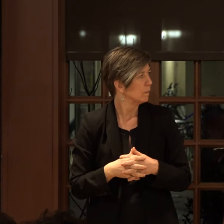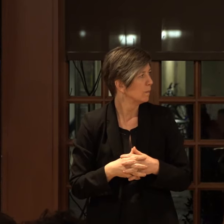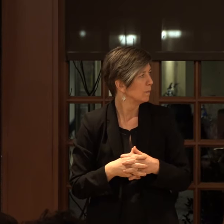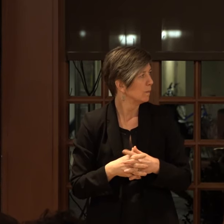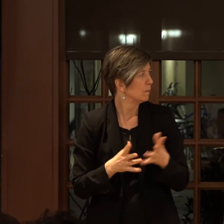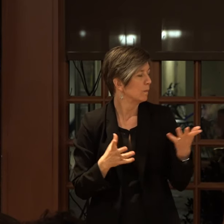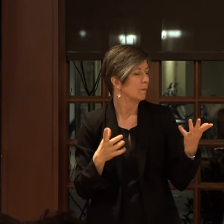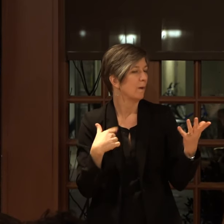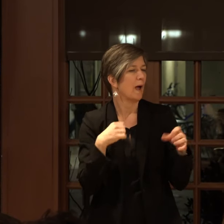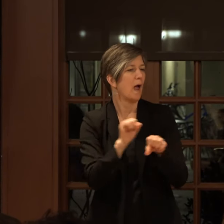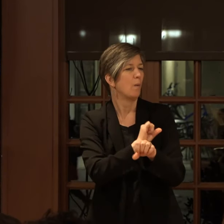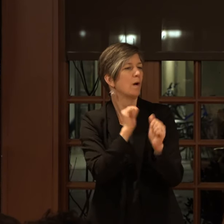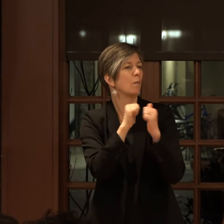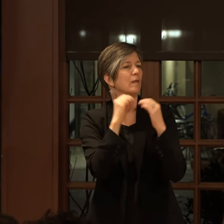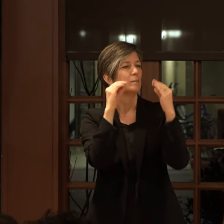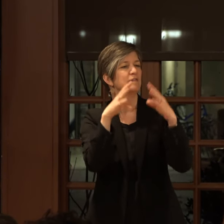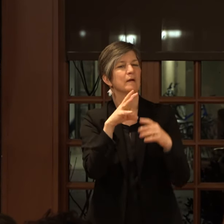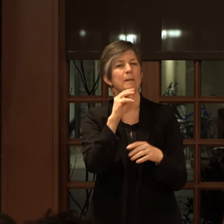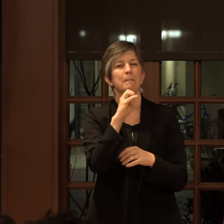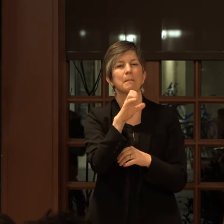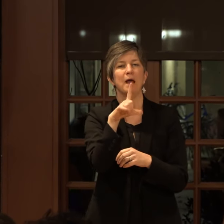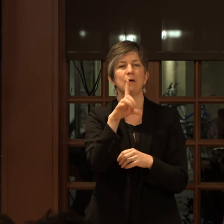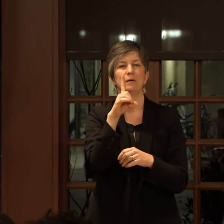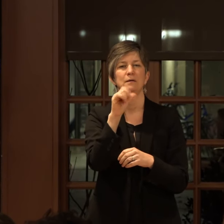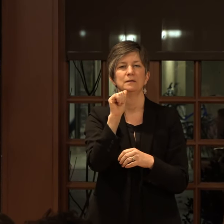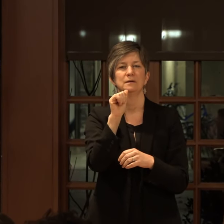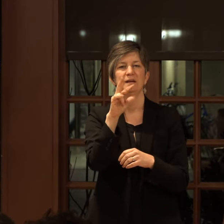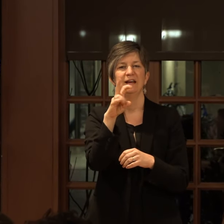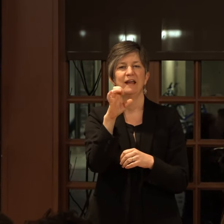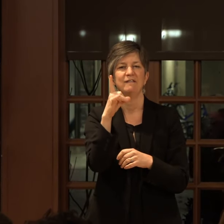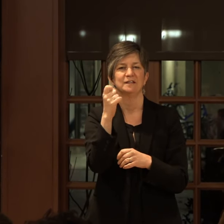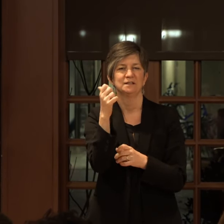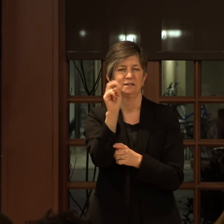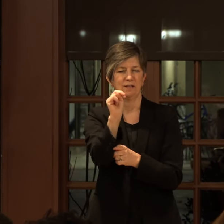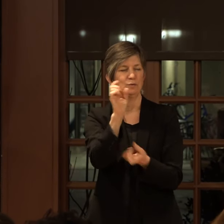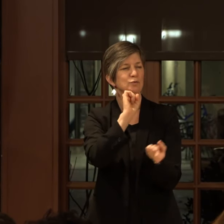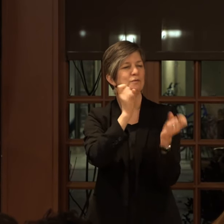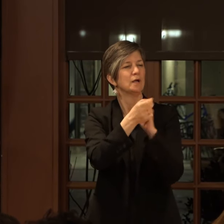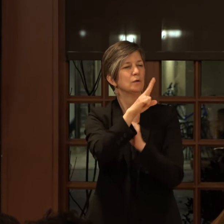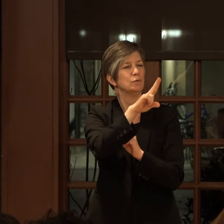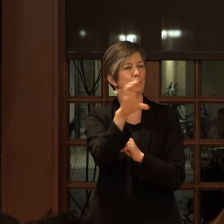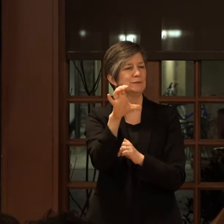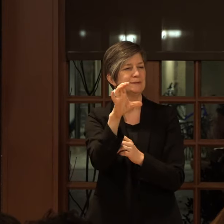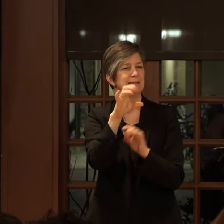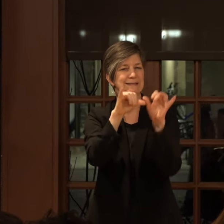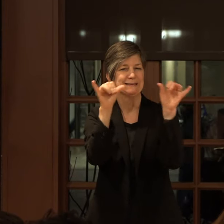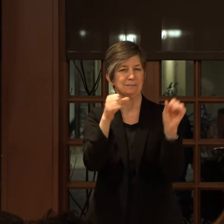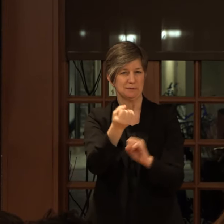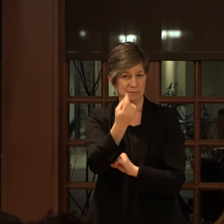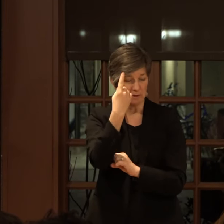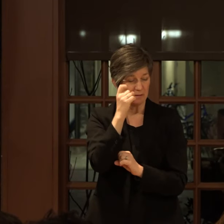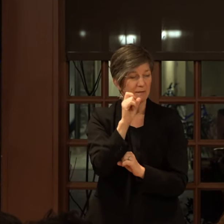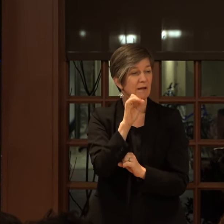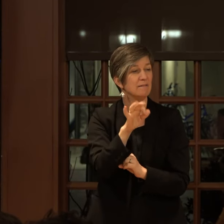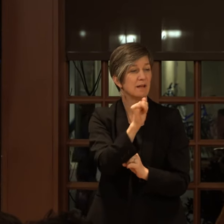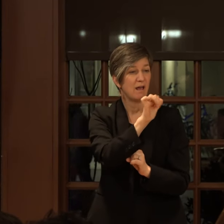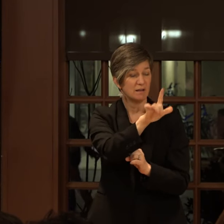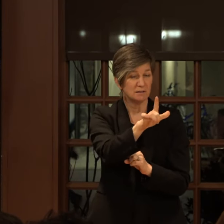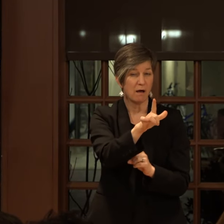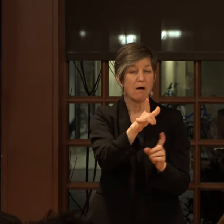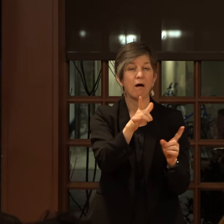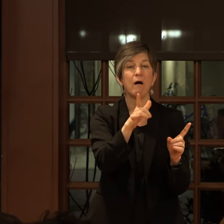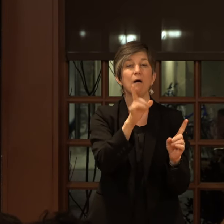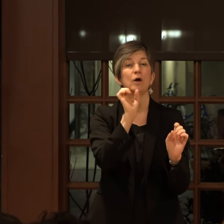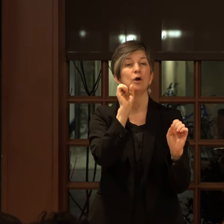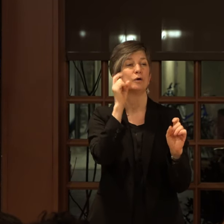worked with Professor Michael Davidson to change the UC system's understanding of whether or not ASL counted